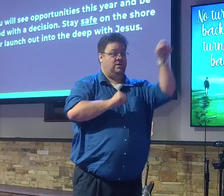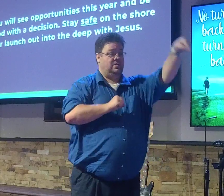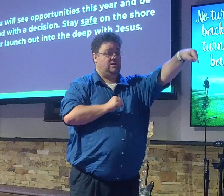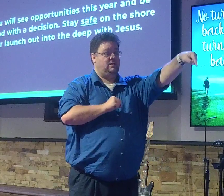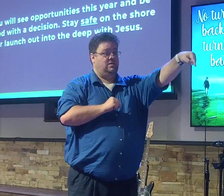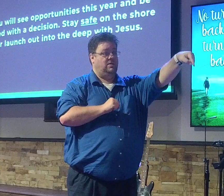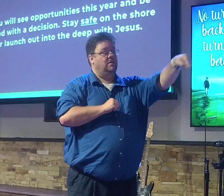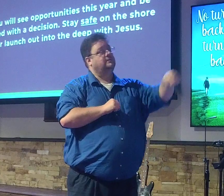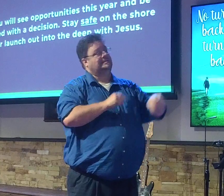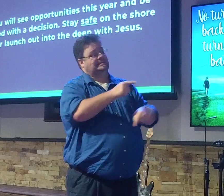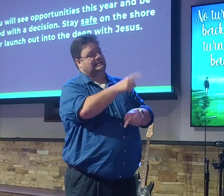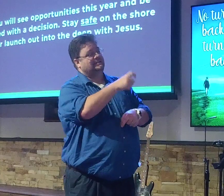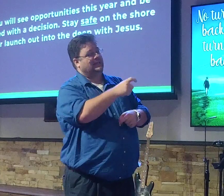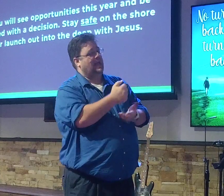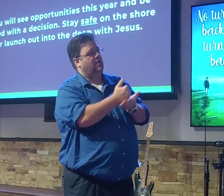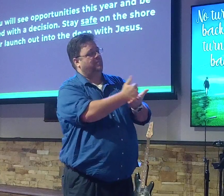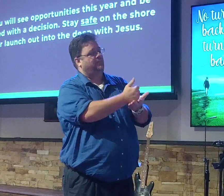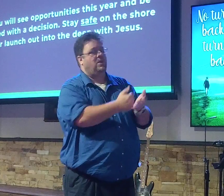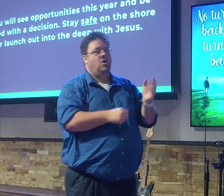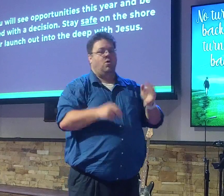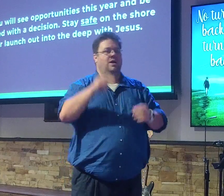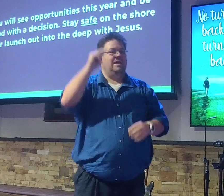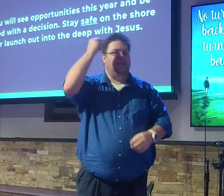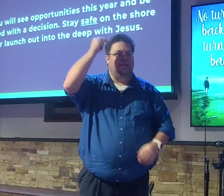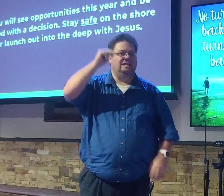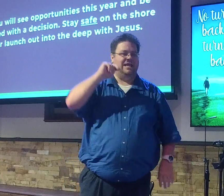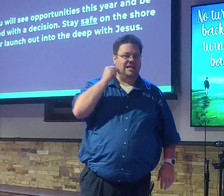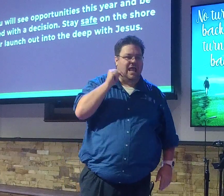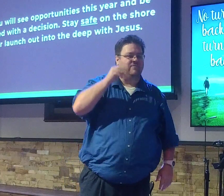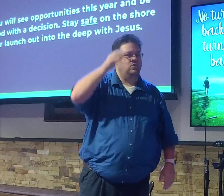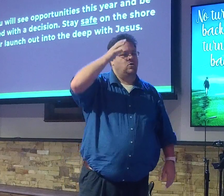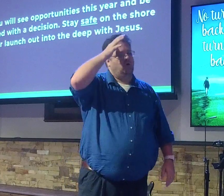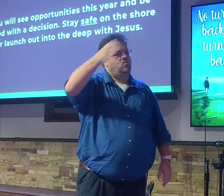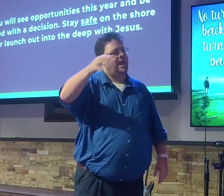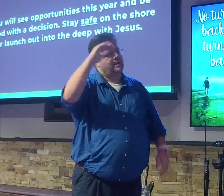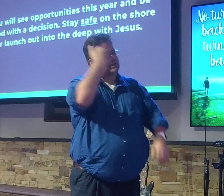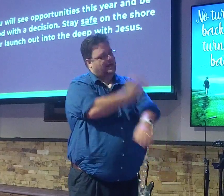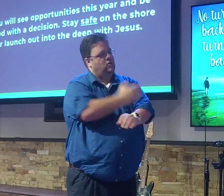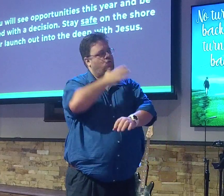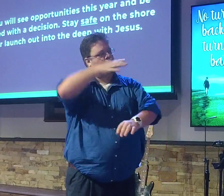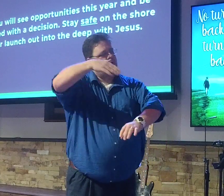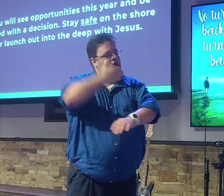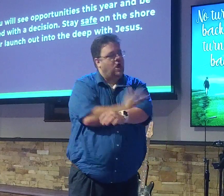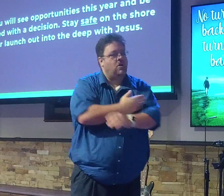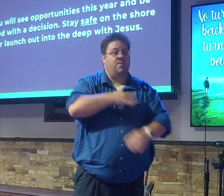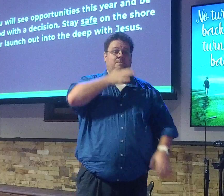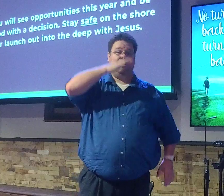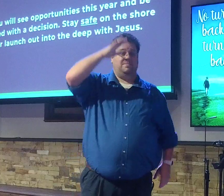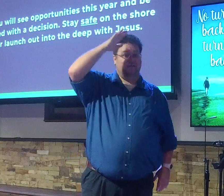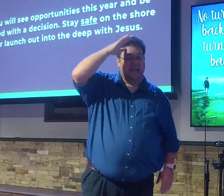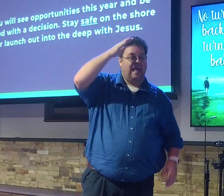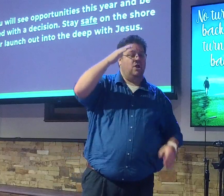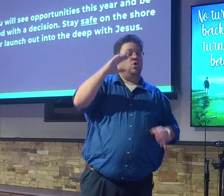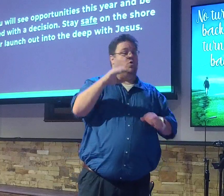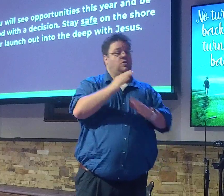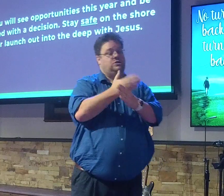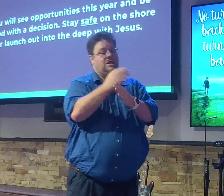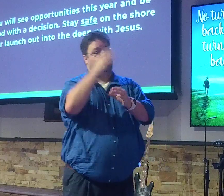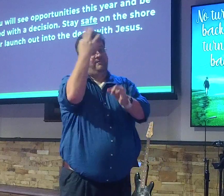You can share your faith with a niece or nephew, a grandson, a granddaughter, you know, maybe your mom or dad. Maybe you share your faith with a brother or sister or a